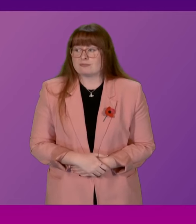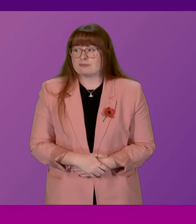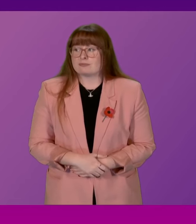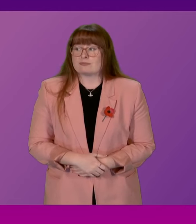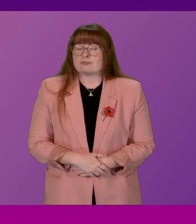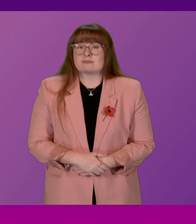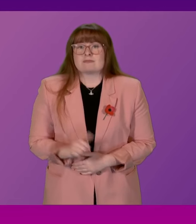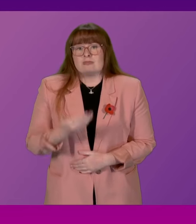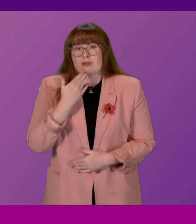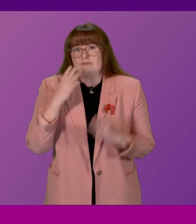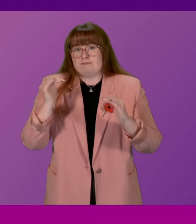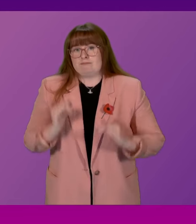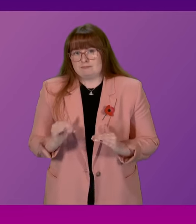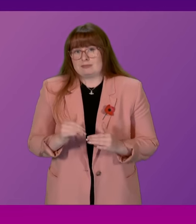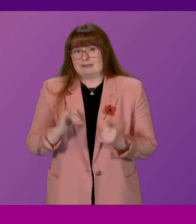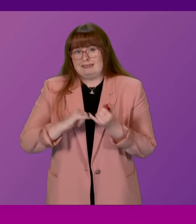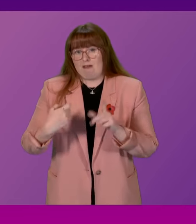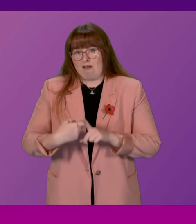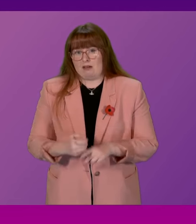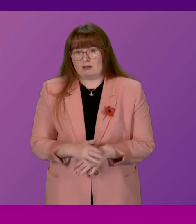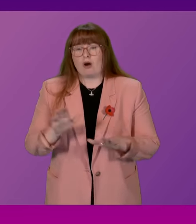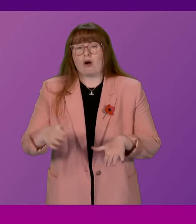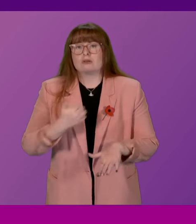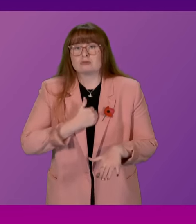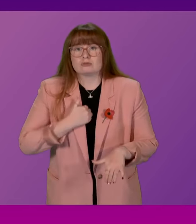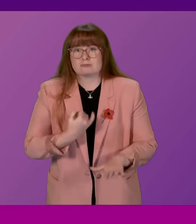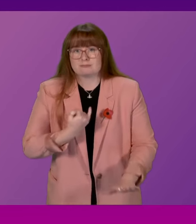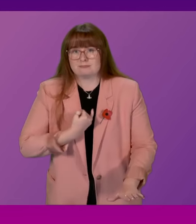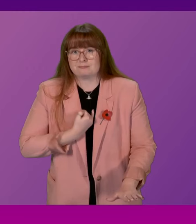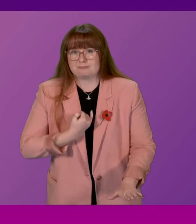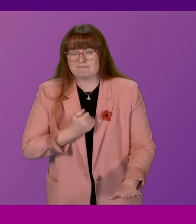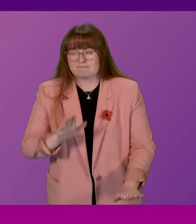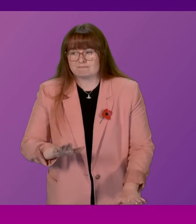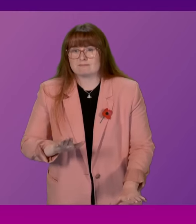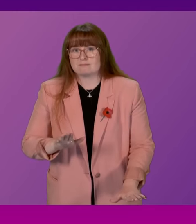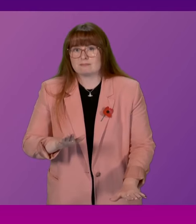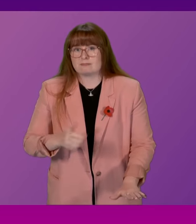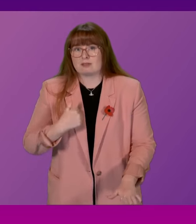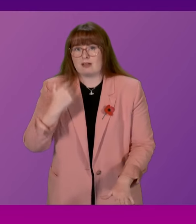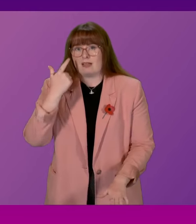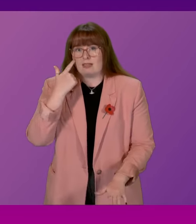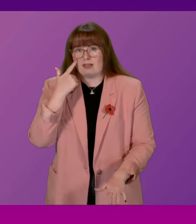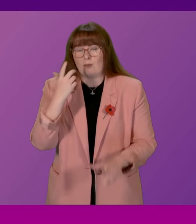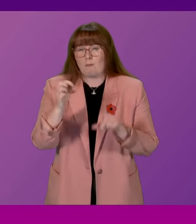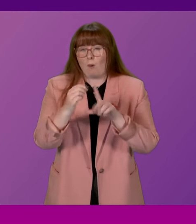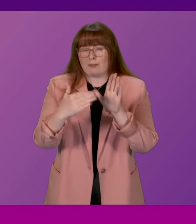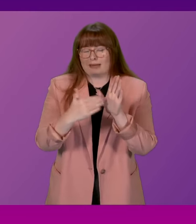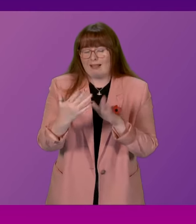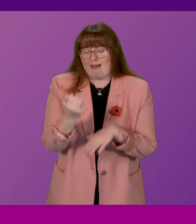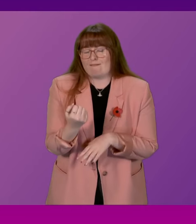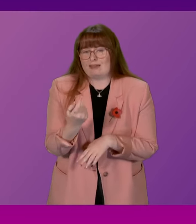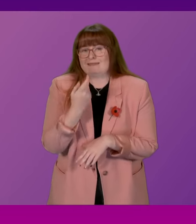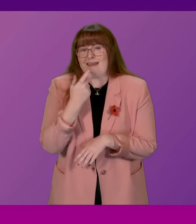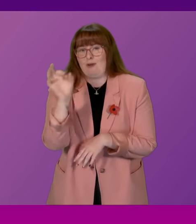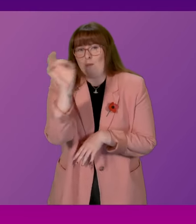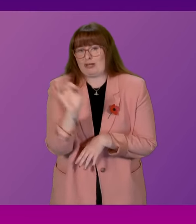Thank you. I'll call Stephen Kerr. Oh, my apologies. I think we can afford Pauline McNeill a supplementary